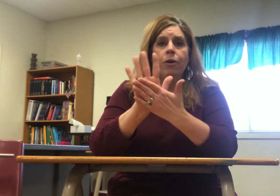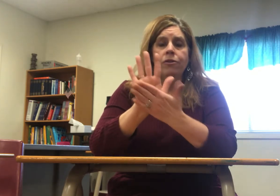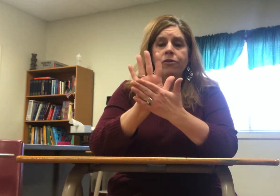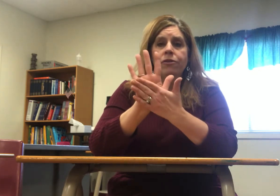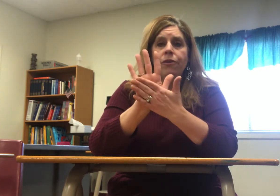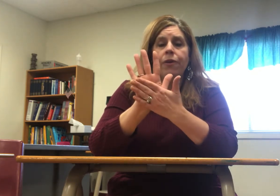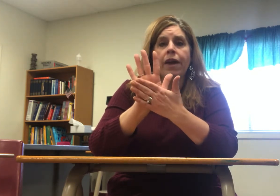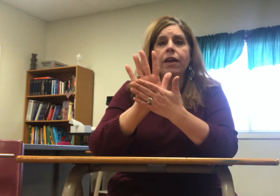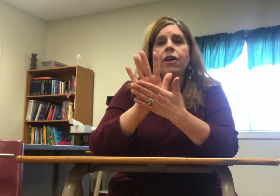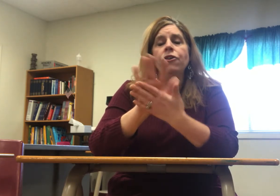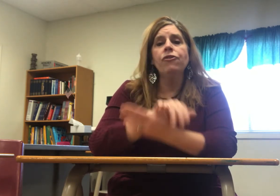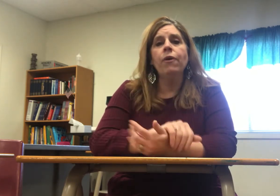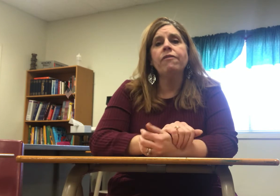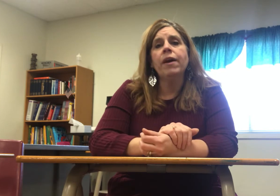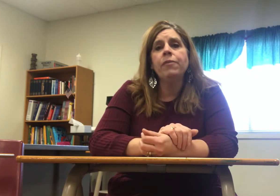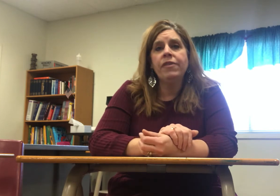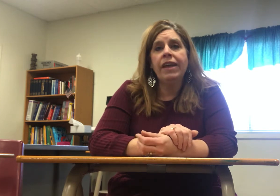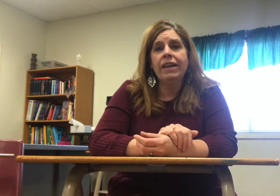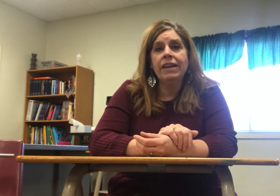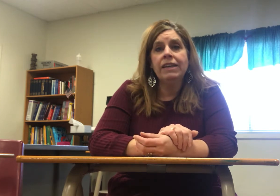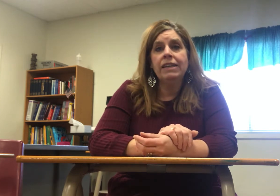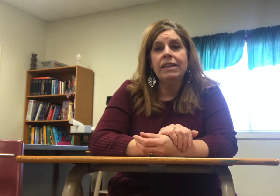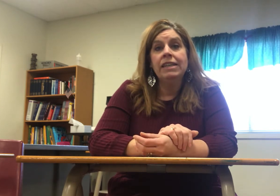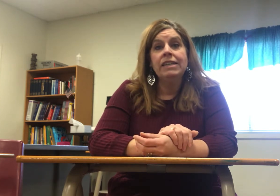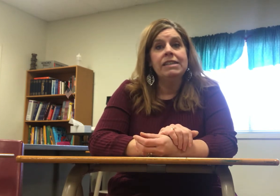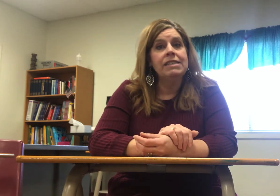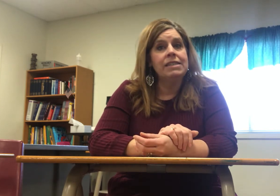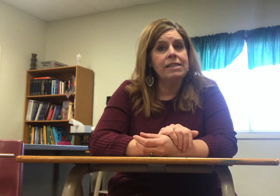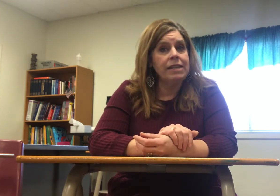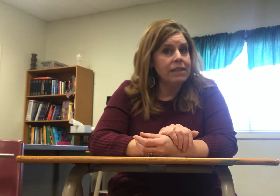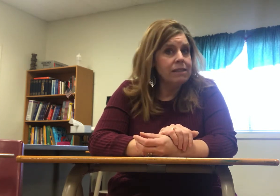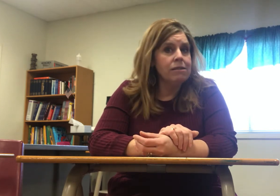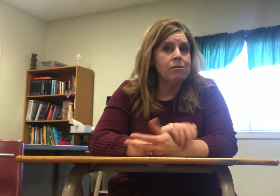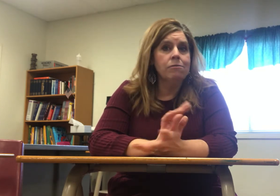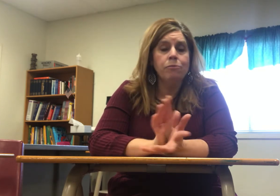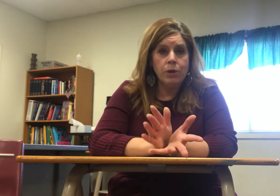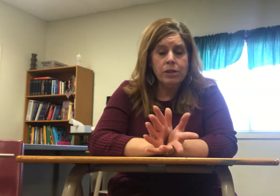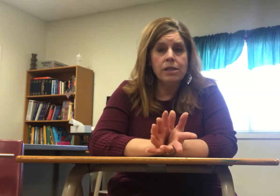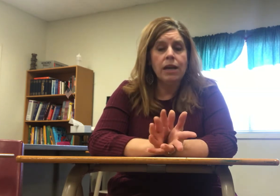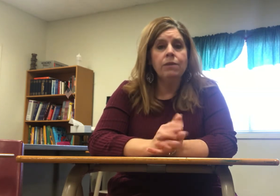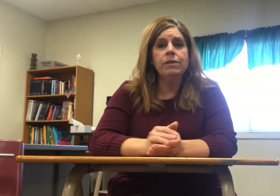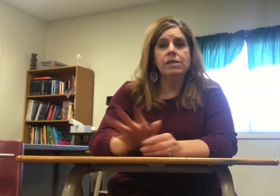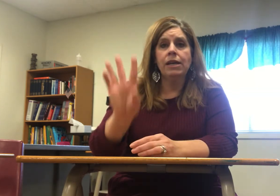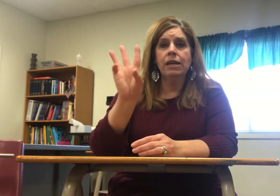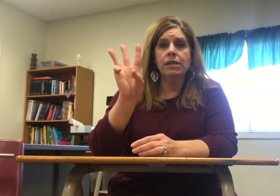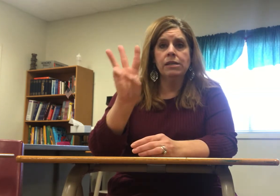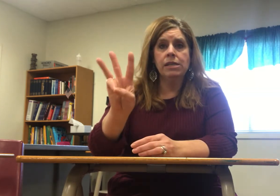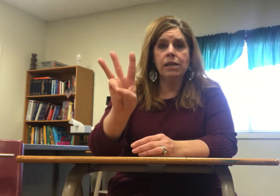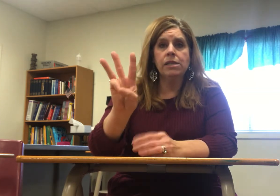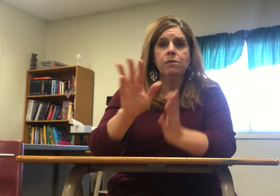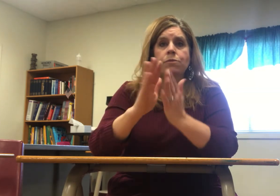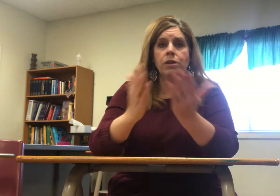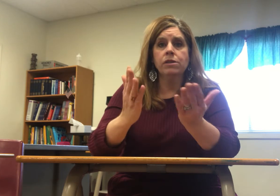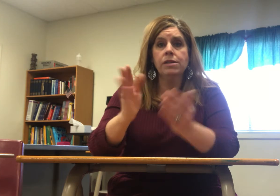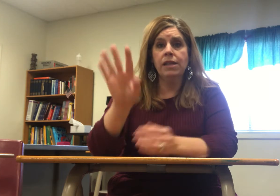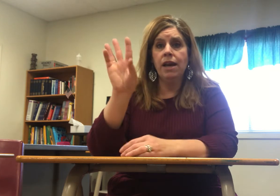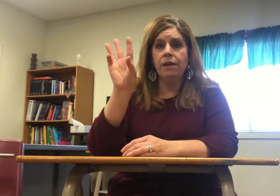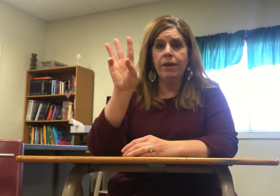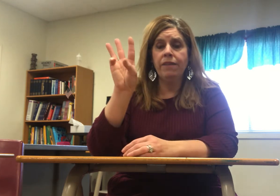okay so if I'm saying six books then I would say six books see that my hand